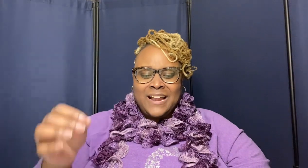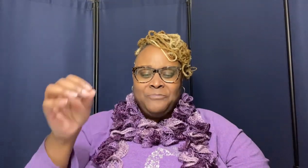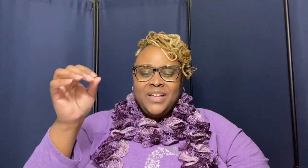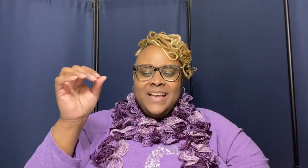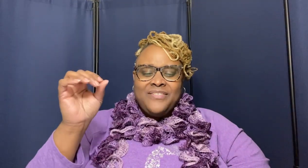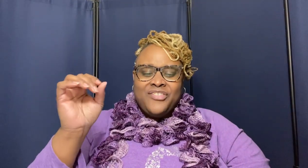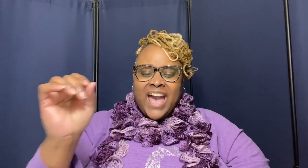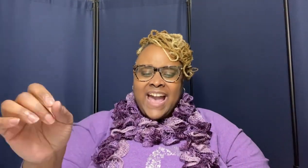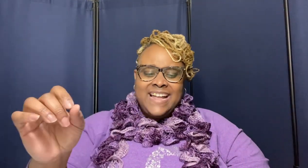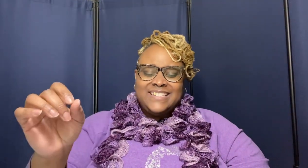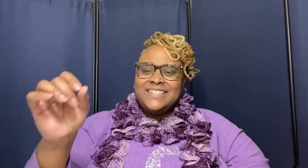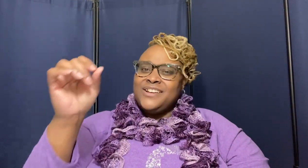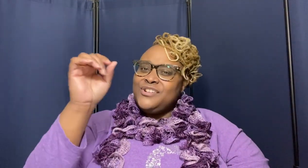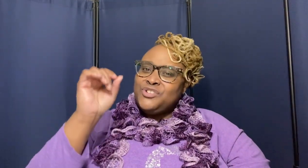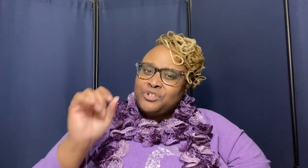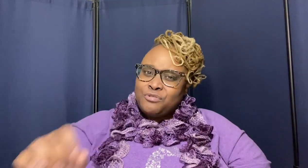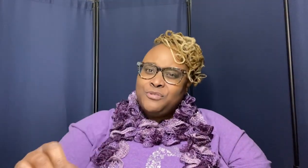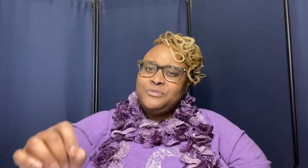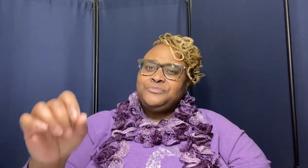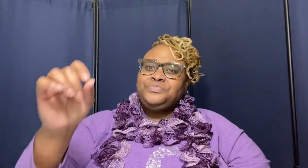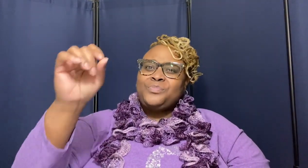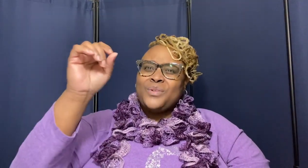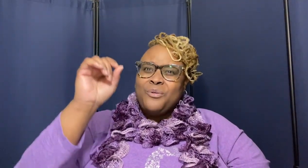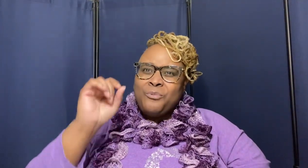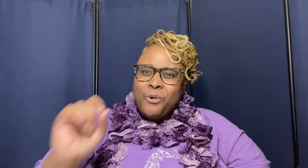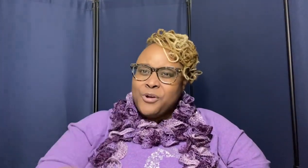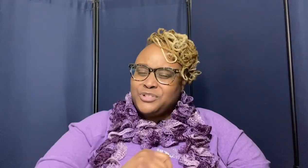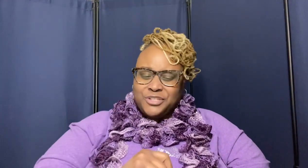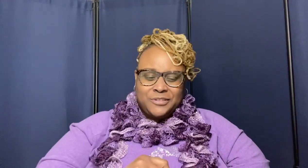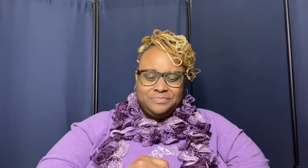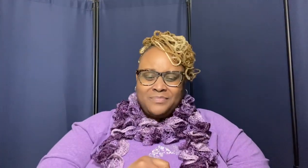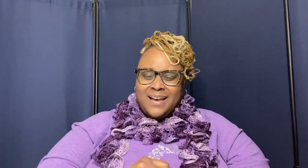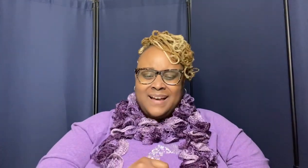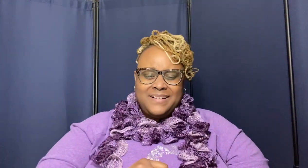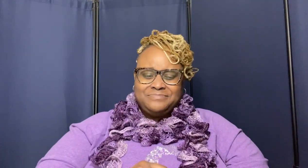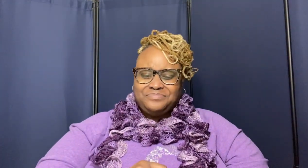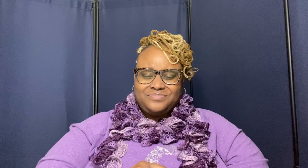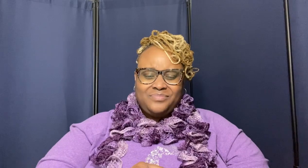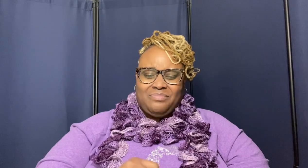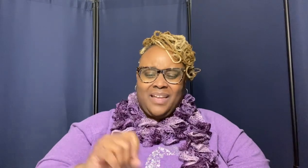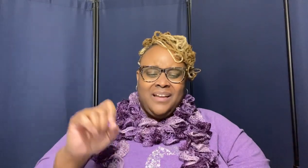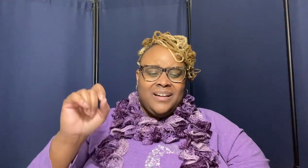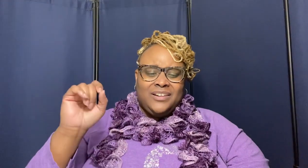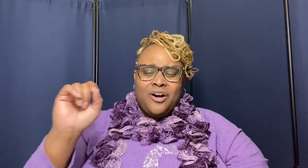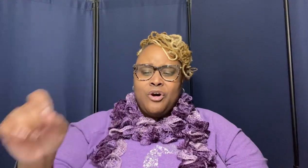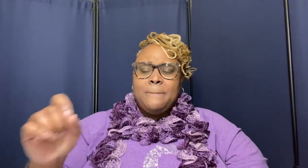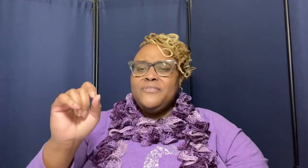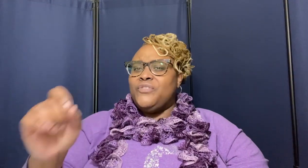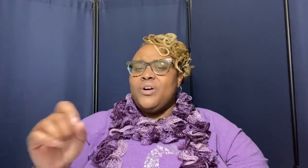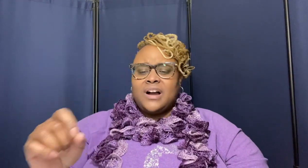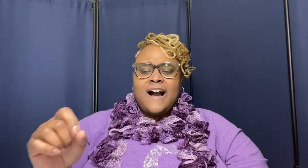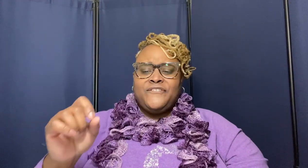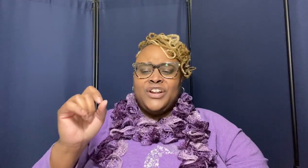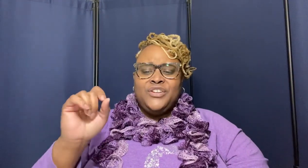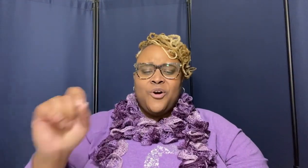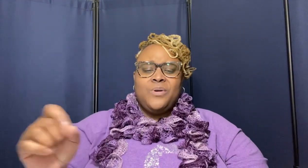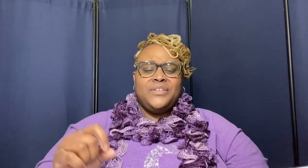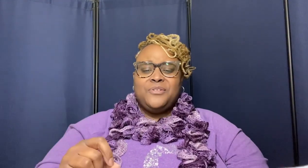that's true worship huh going before god for no other